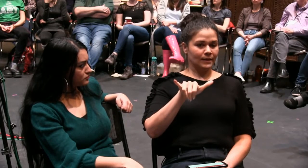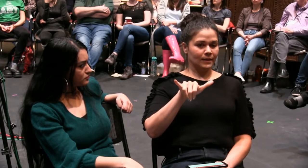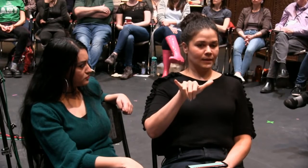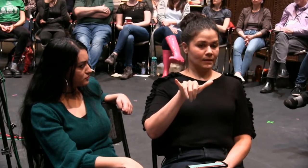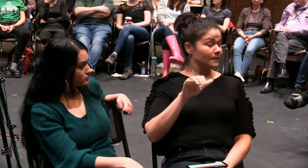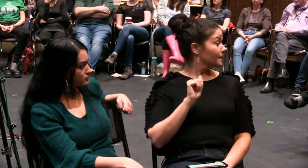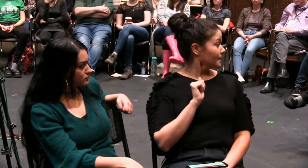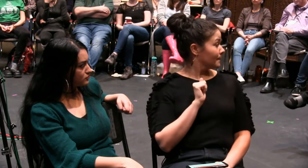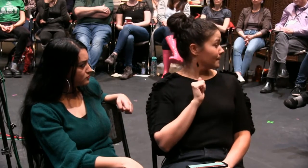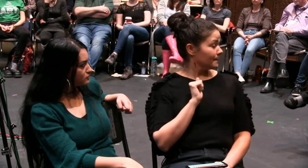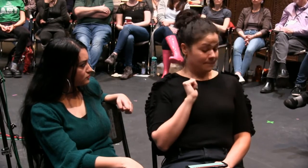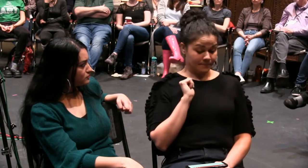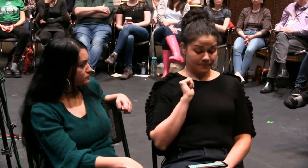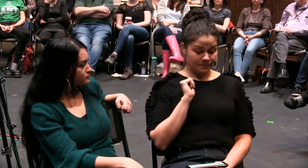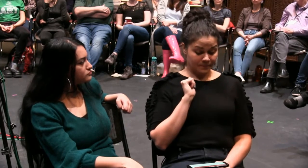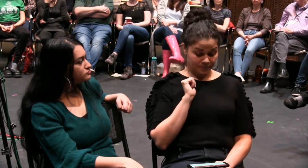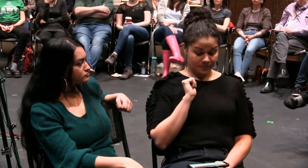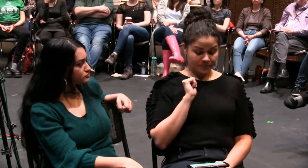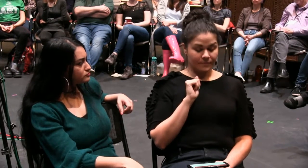Dawn Jenny Burley, Bailey.